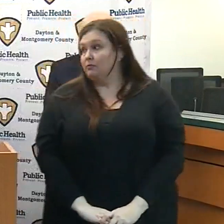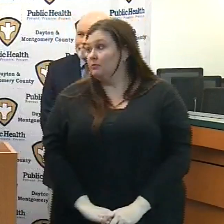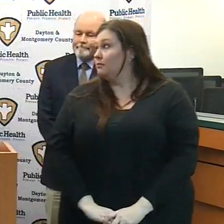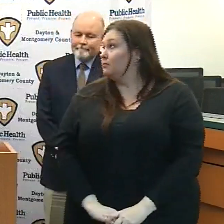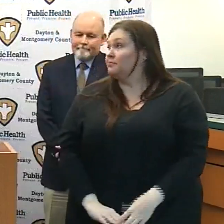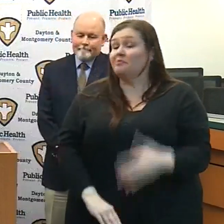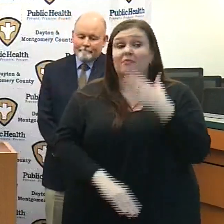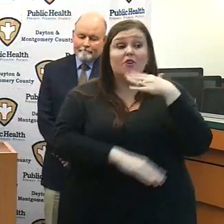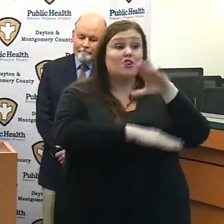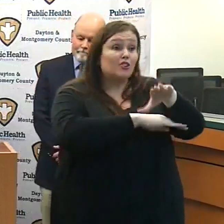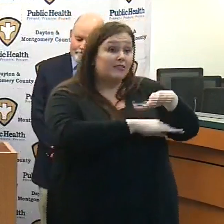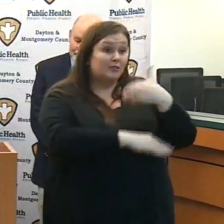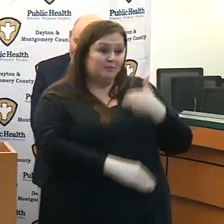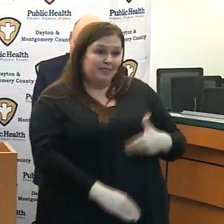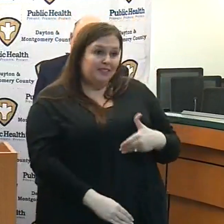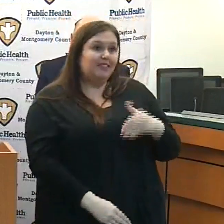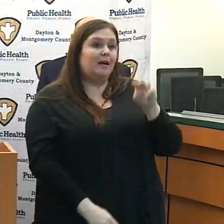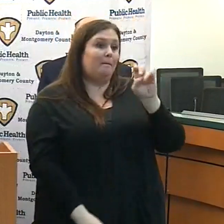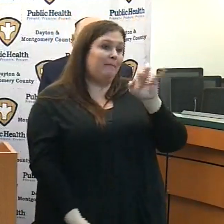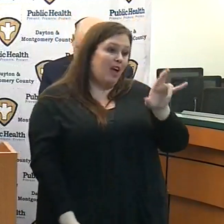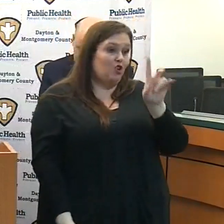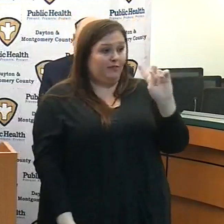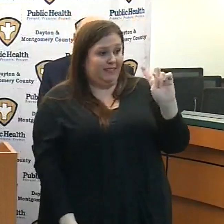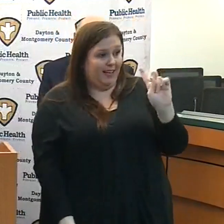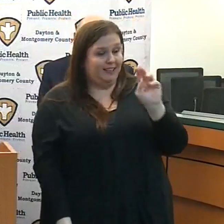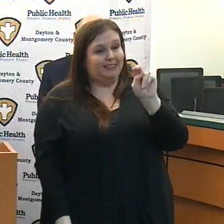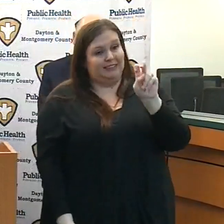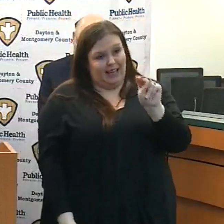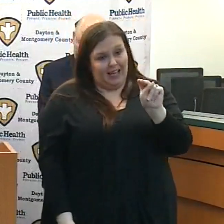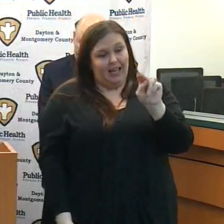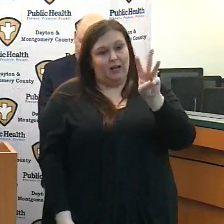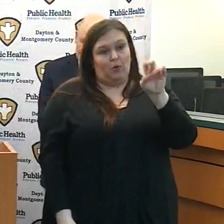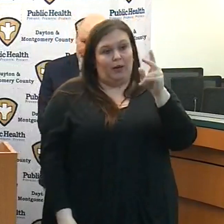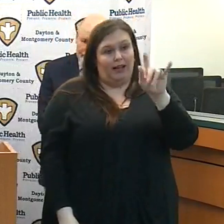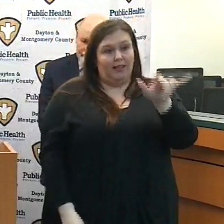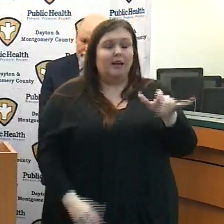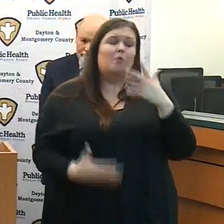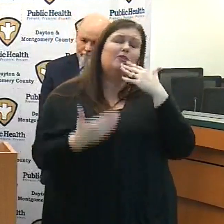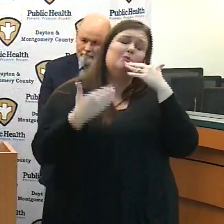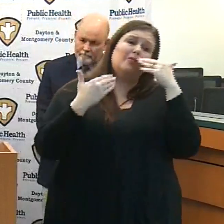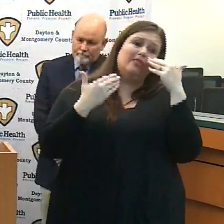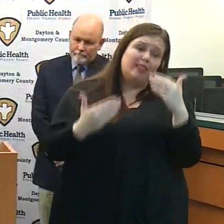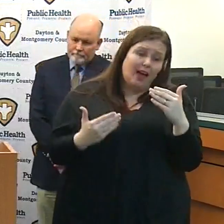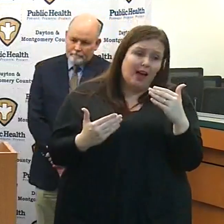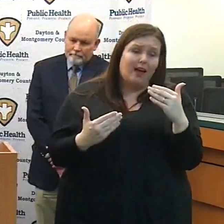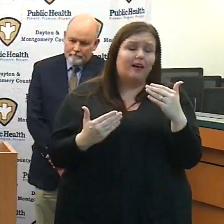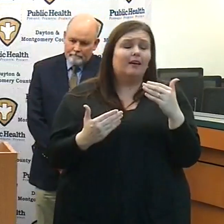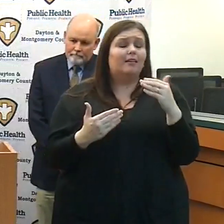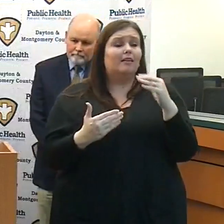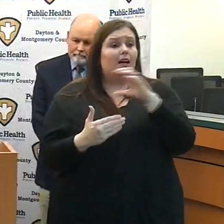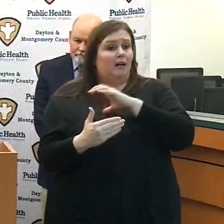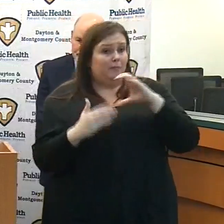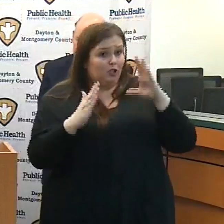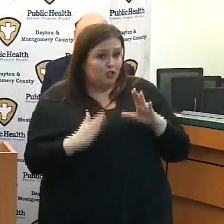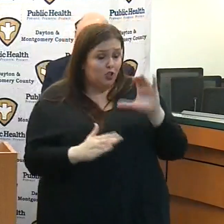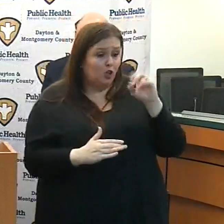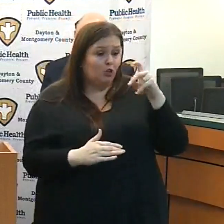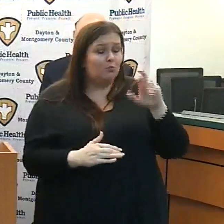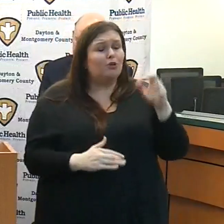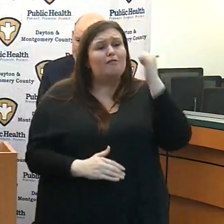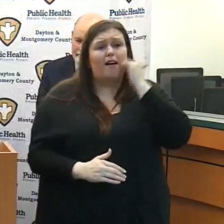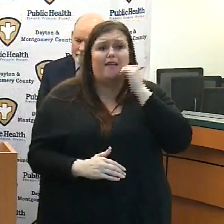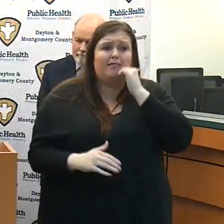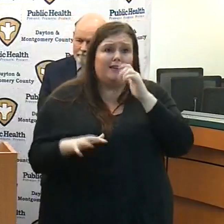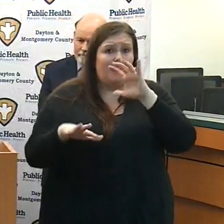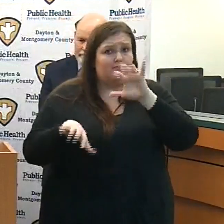Good afternoon, Nan Whaley, Mayor of Dayton. I want to thank Commissioner Cooper for doing these every day. think it's a great way for us all to kind of come